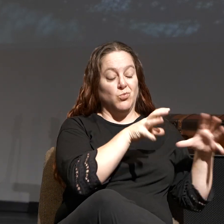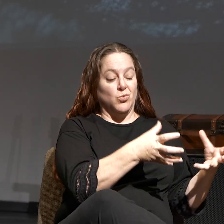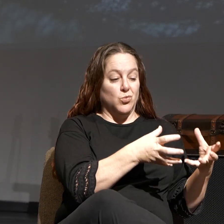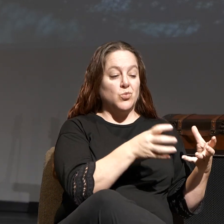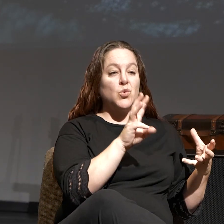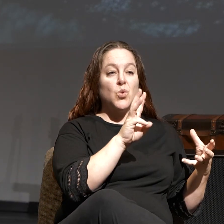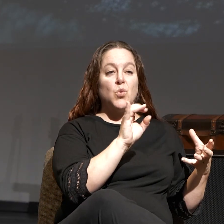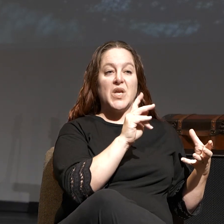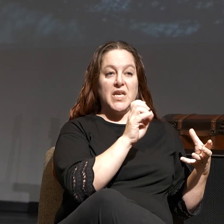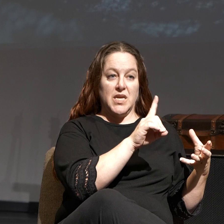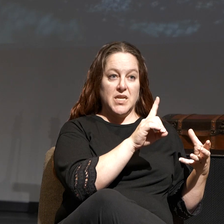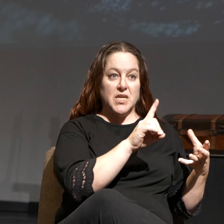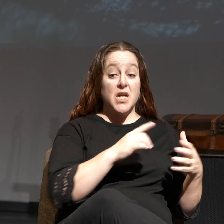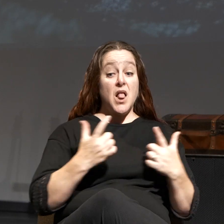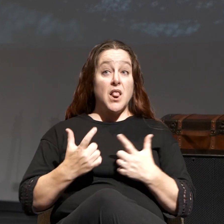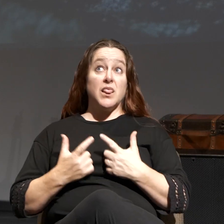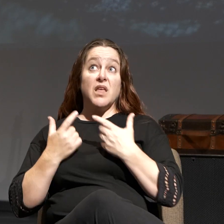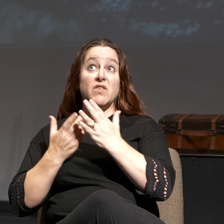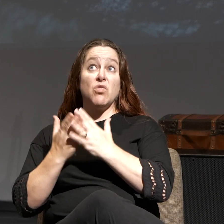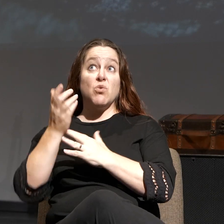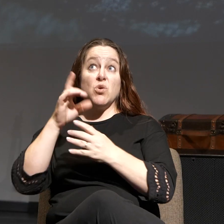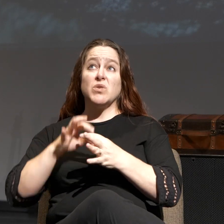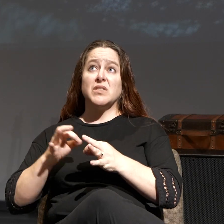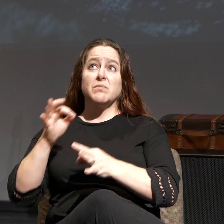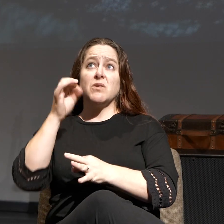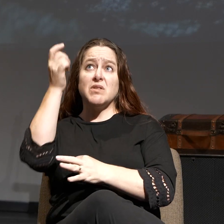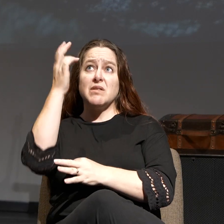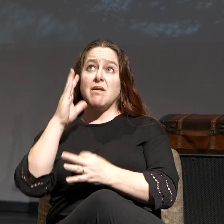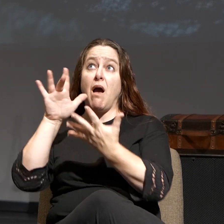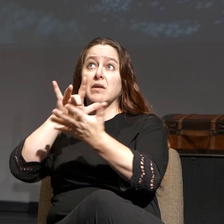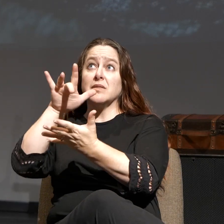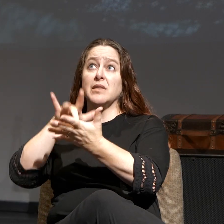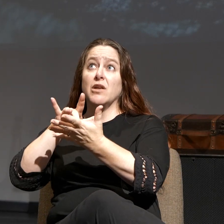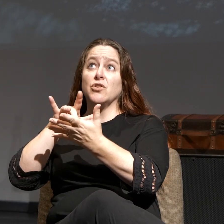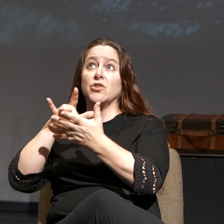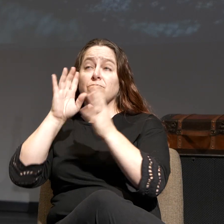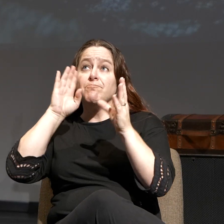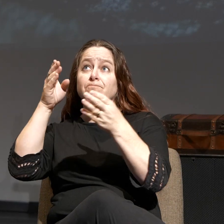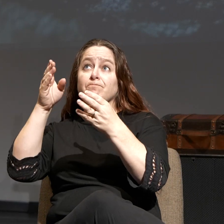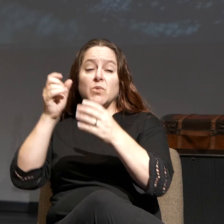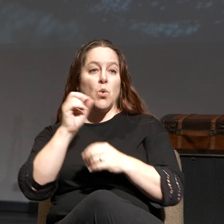through the Spirit, God-centeredness, or self-centeredness.